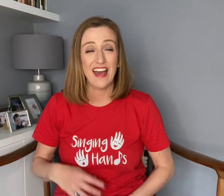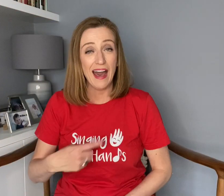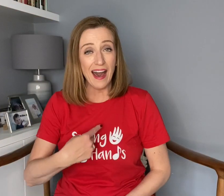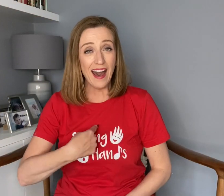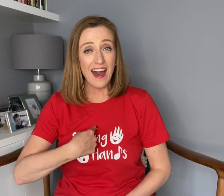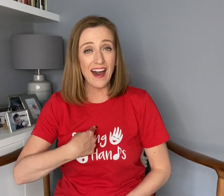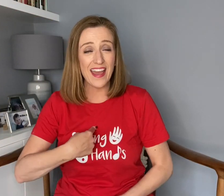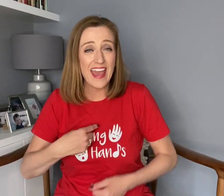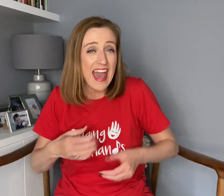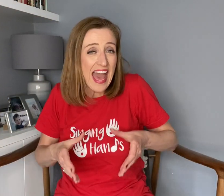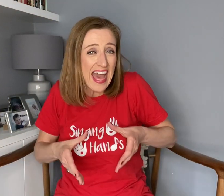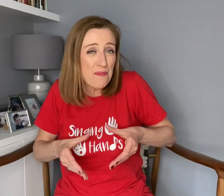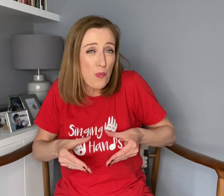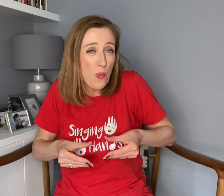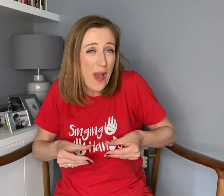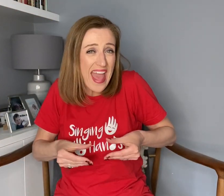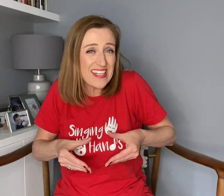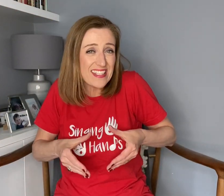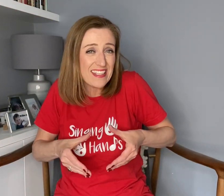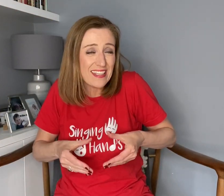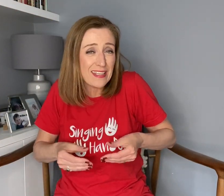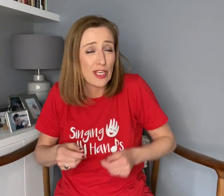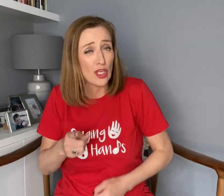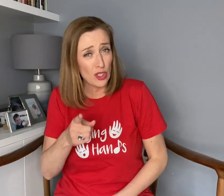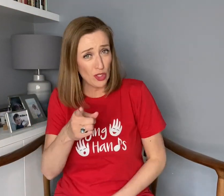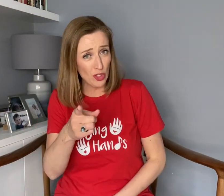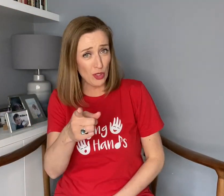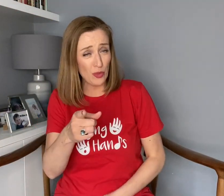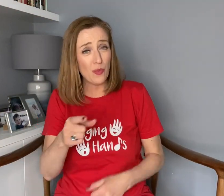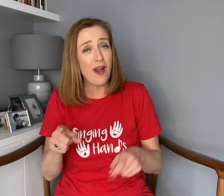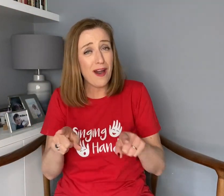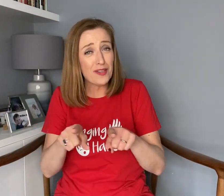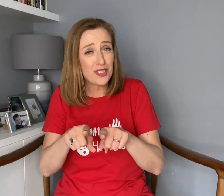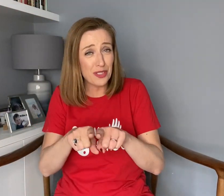I am fast. You are slow.